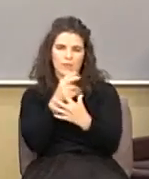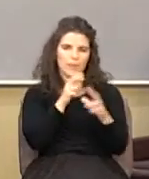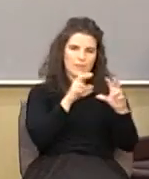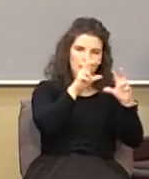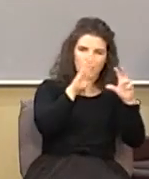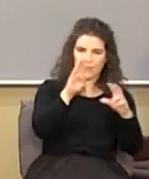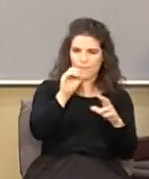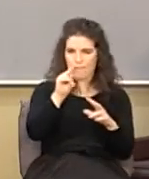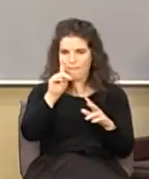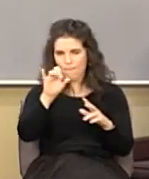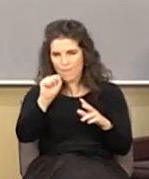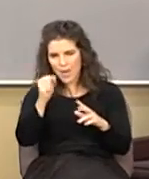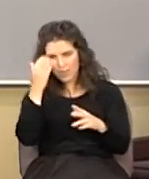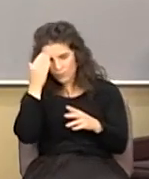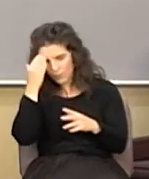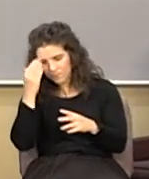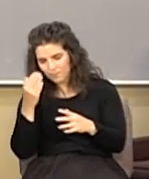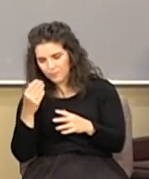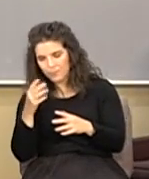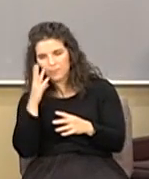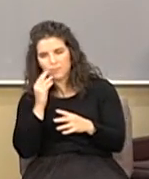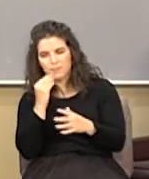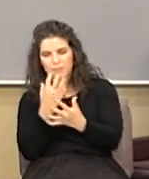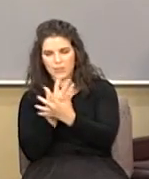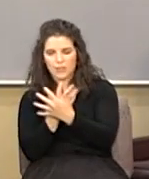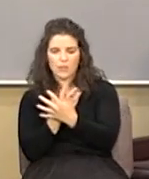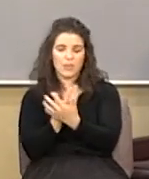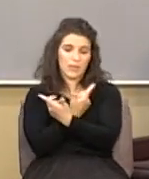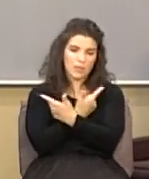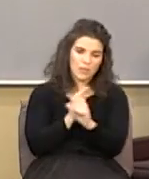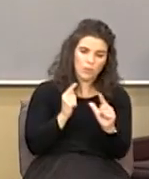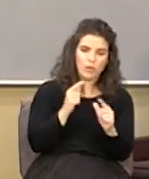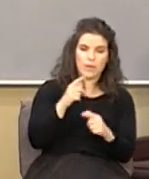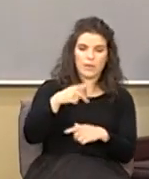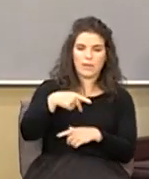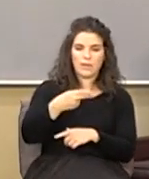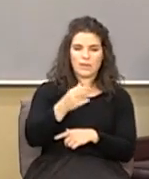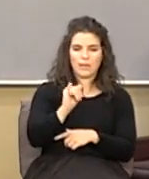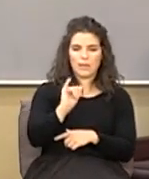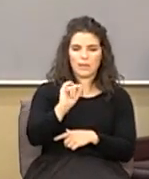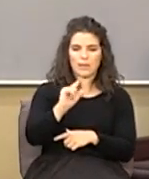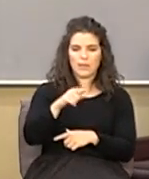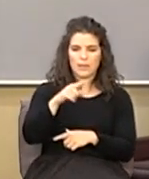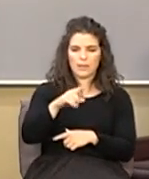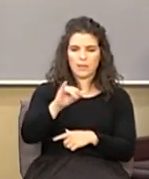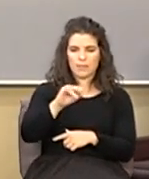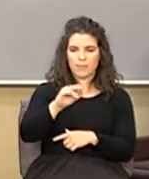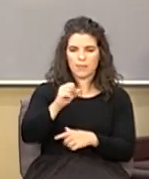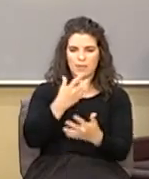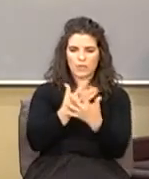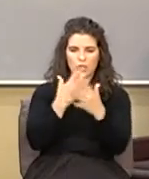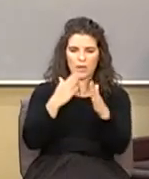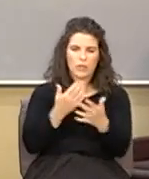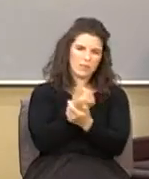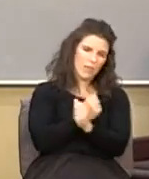in there and you know the story how he's liberated and a Philippian jailer and salvation and so forth. Verse 25,